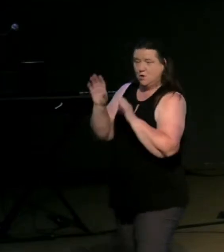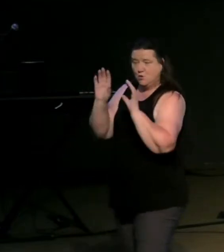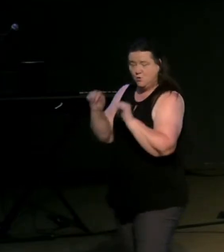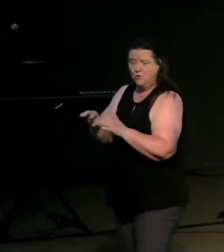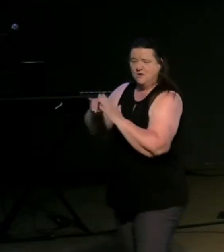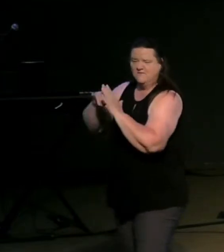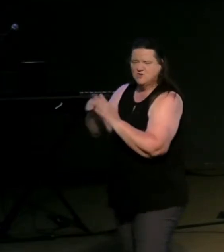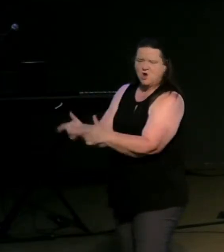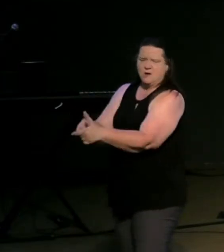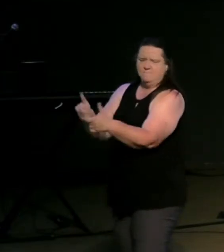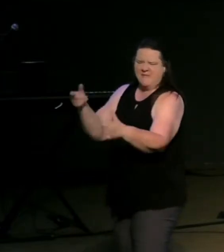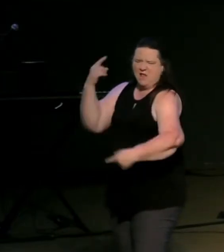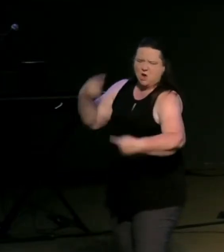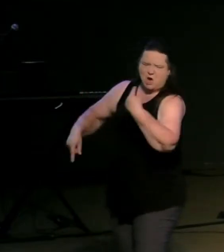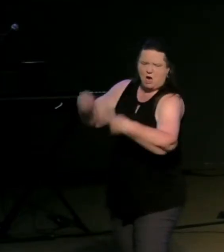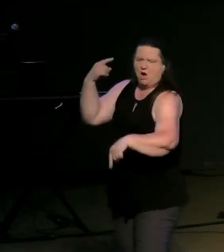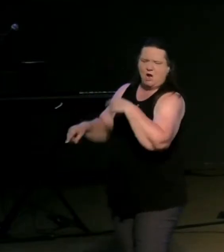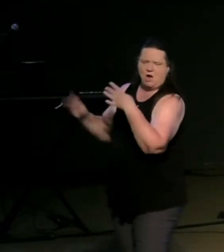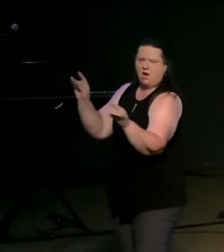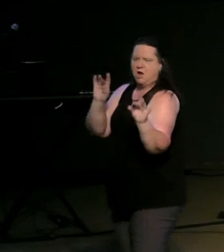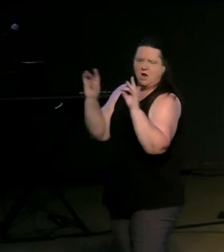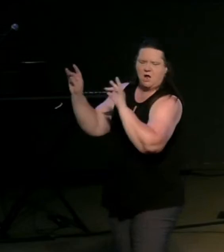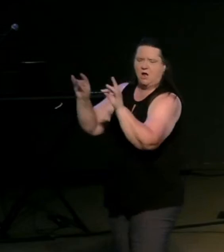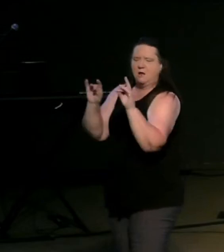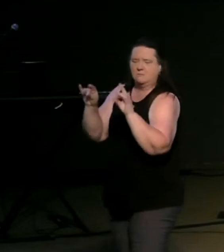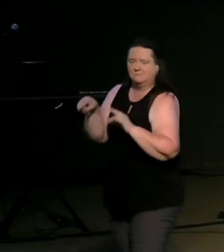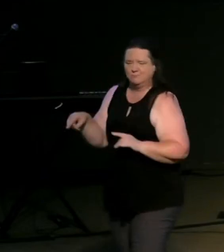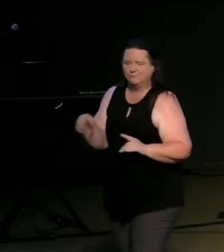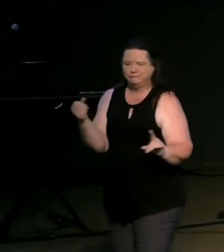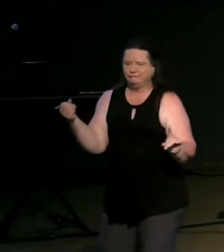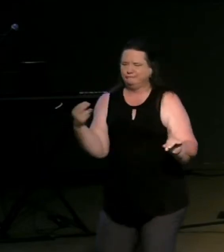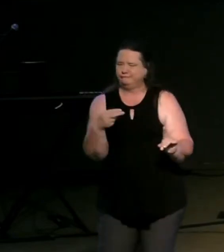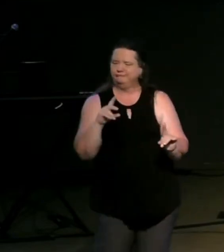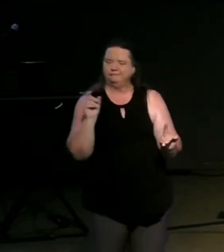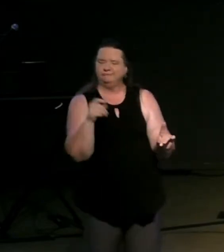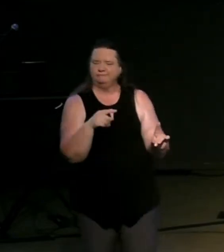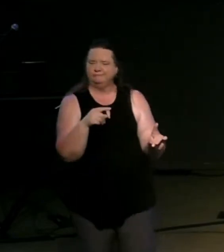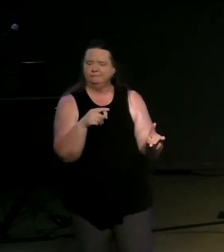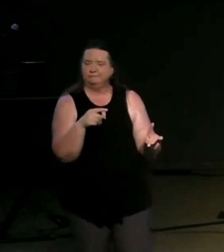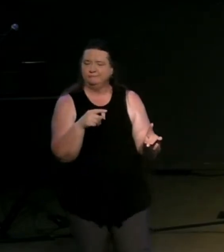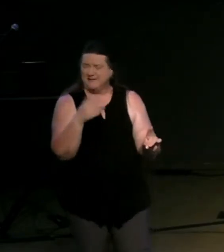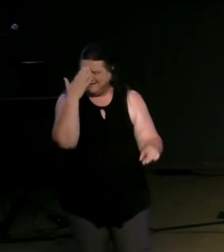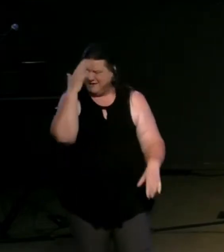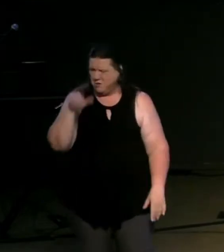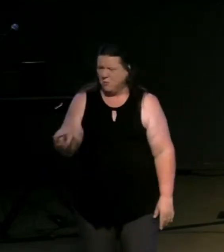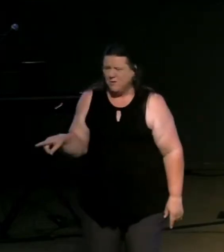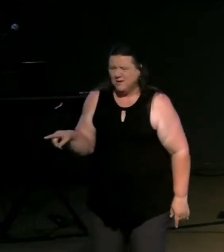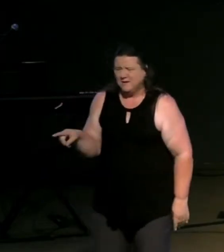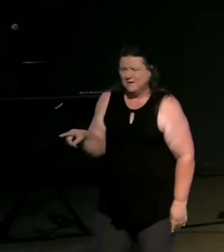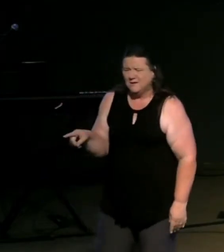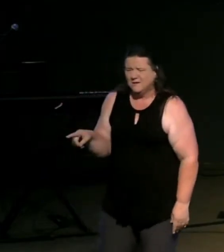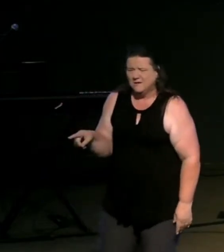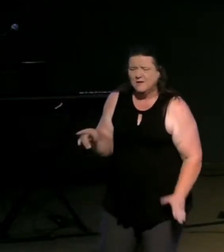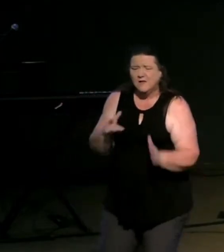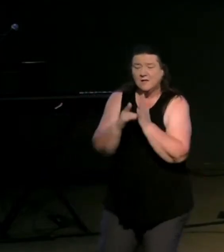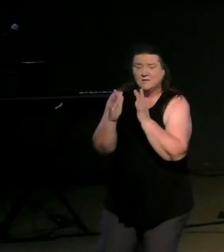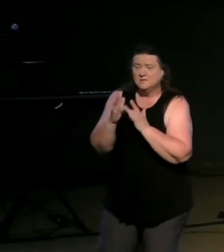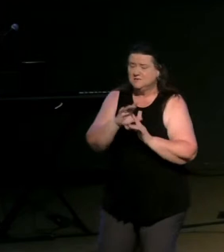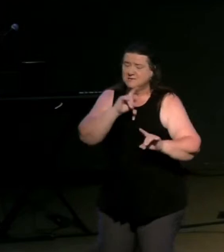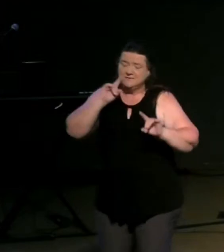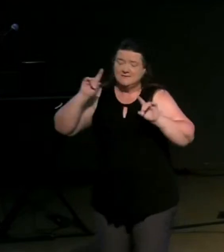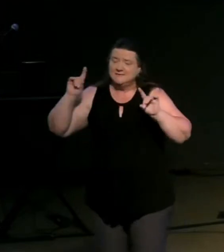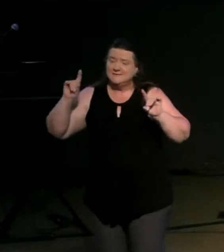controversy among these groups present and jesus knew that but jesus answers